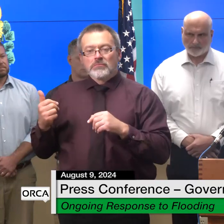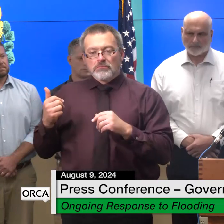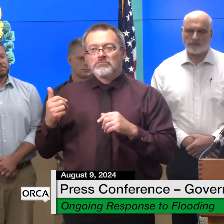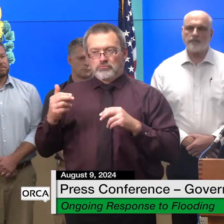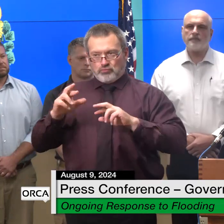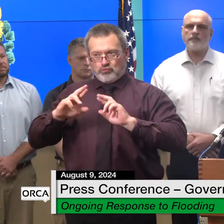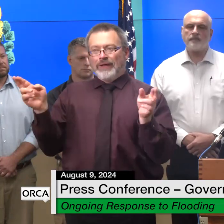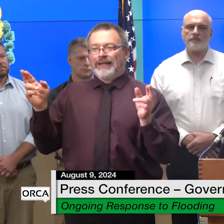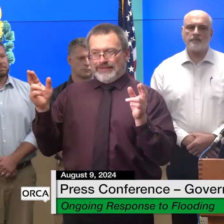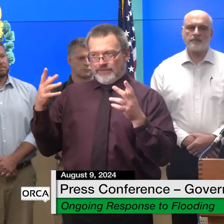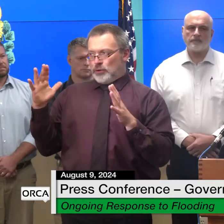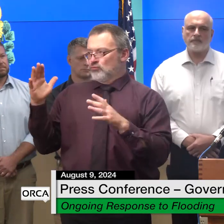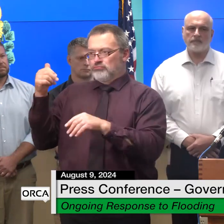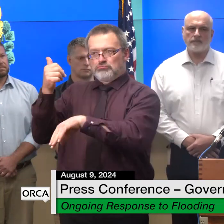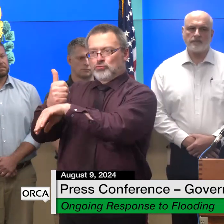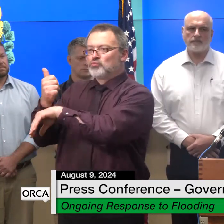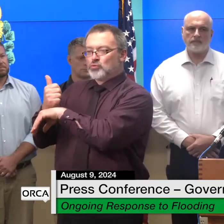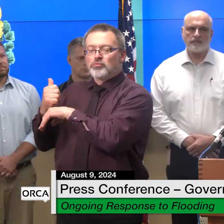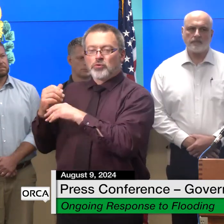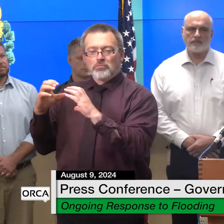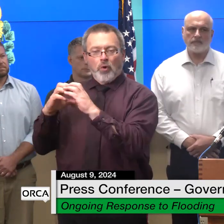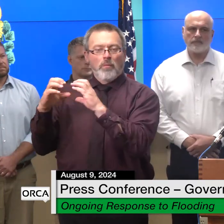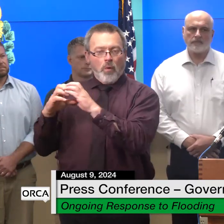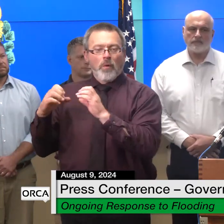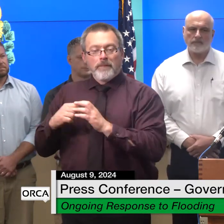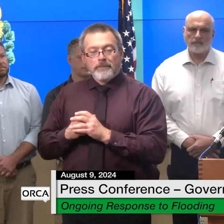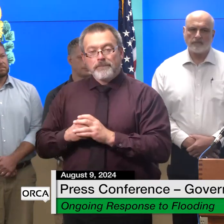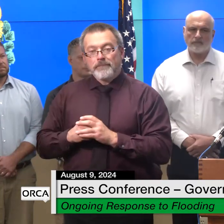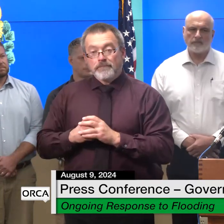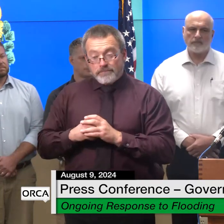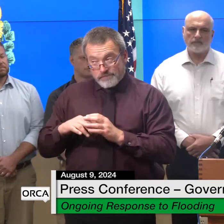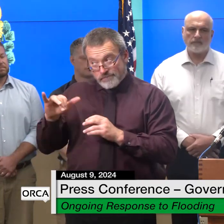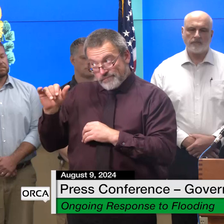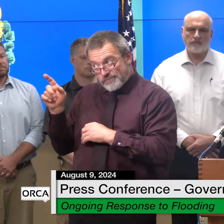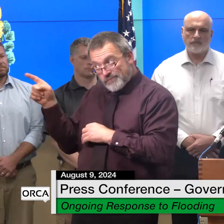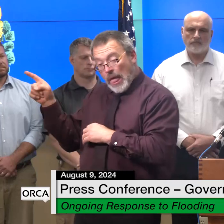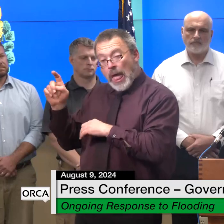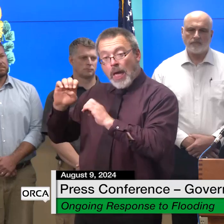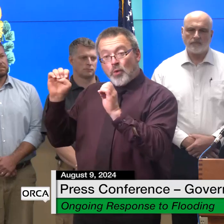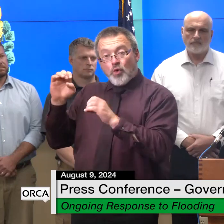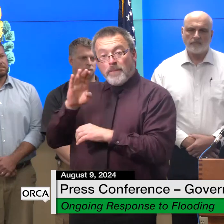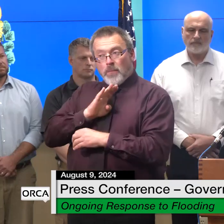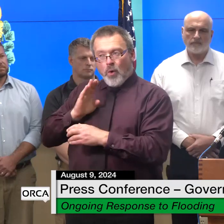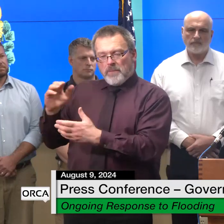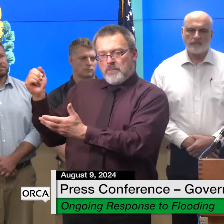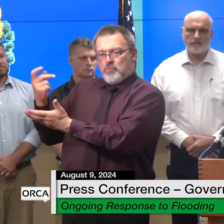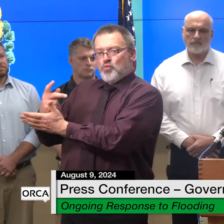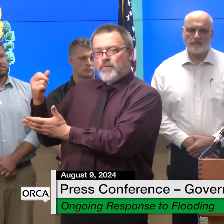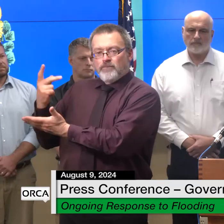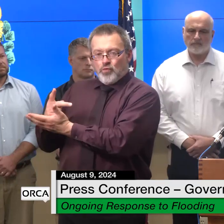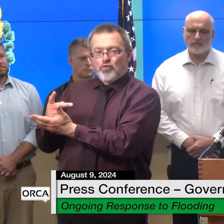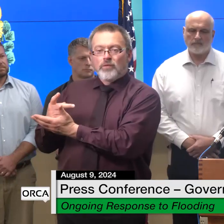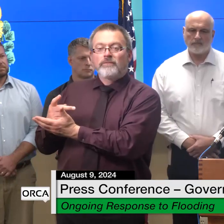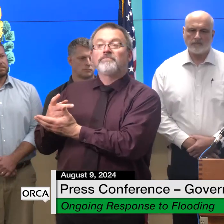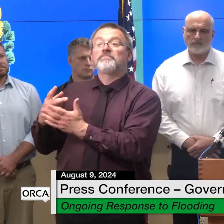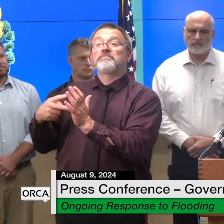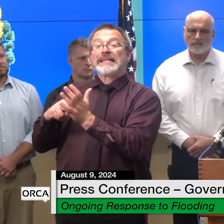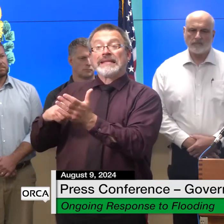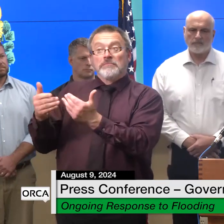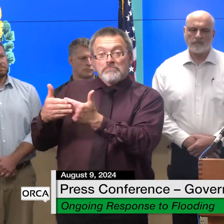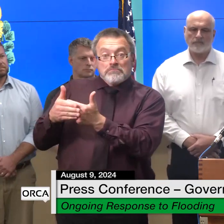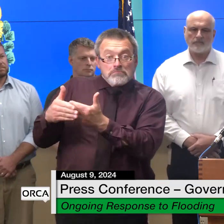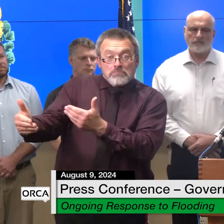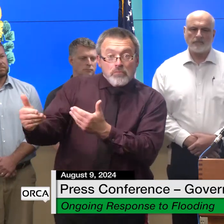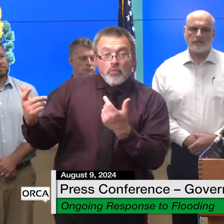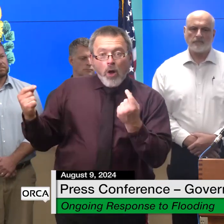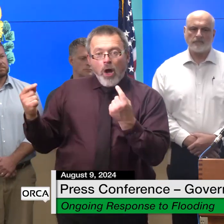with the funding approved by the emergency board yesterday a rapid response mobile home infill initiative will be put on a fast